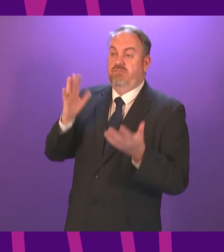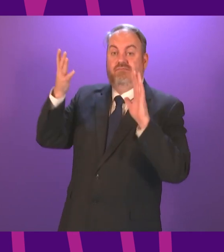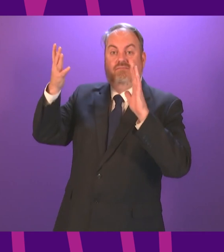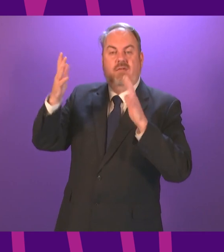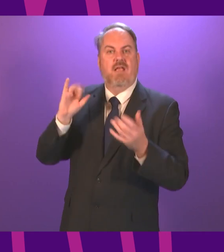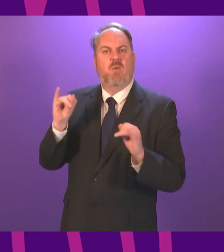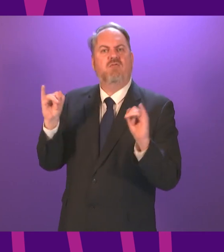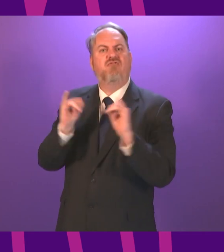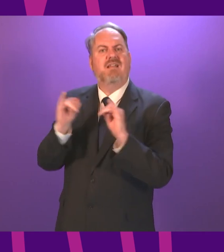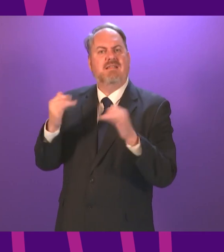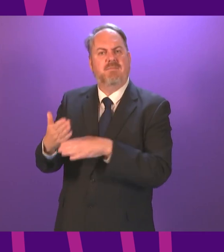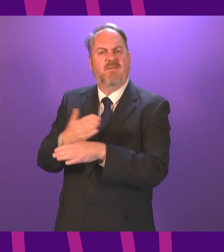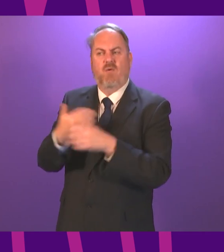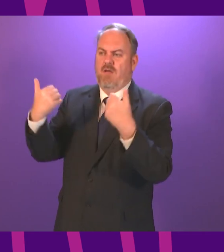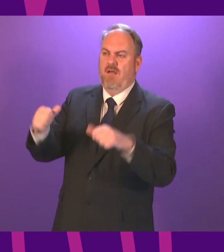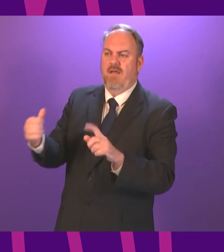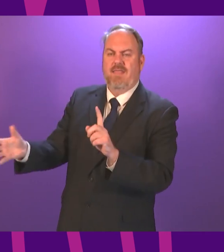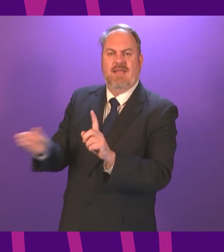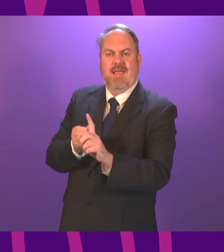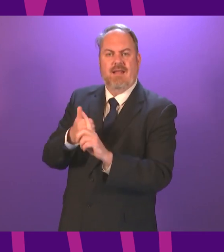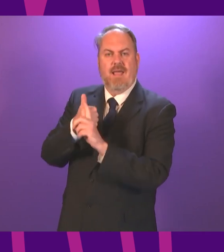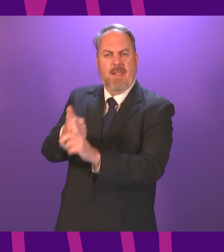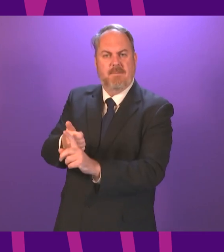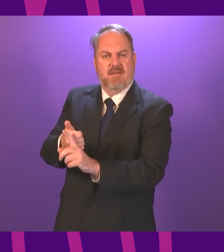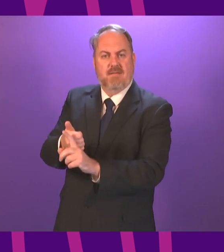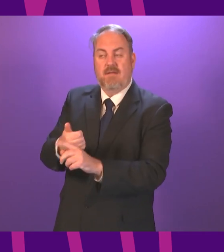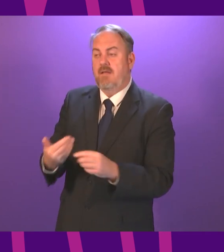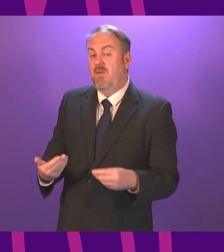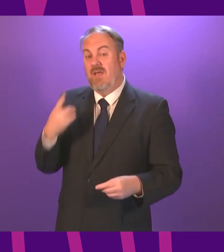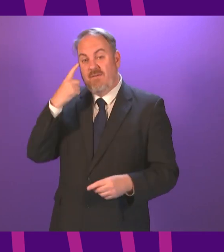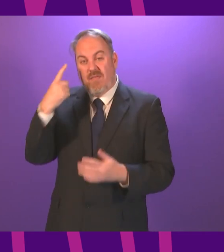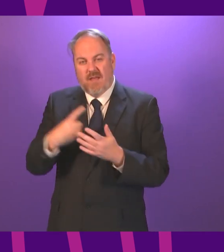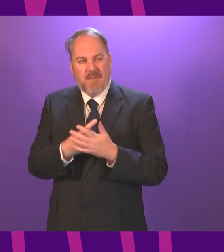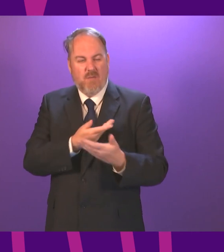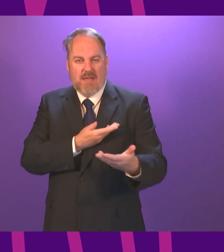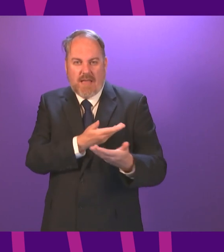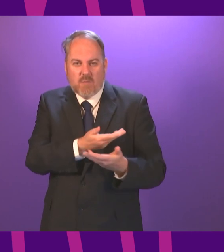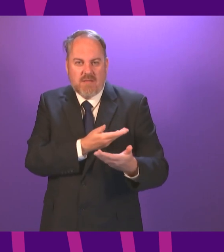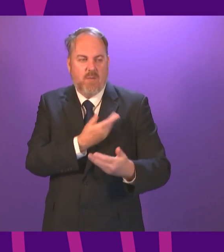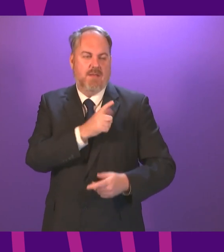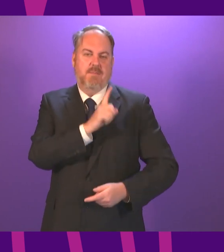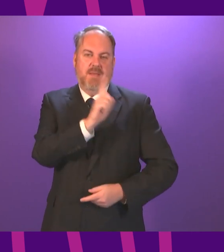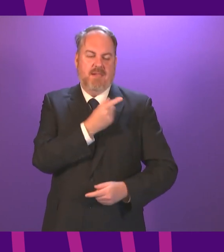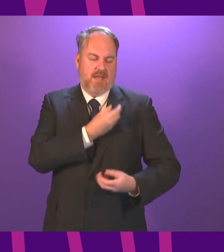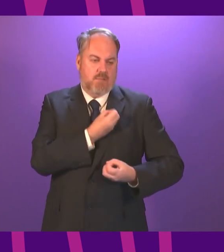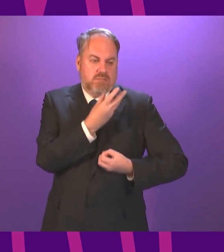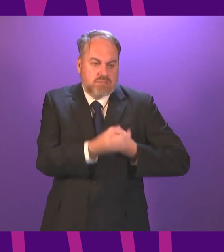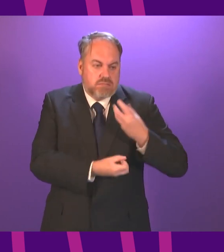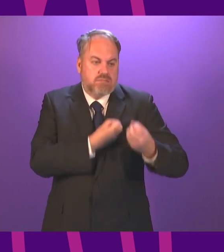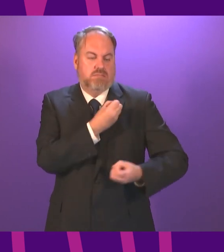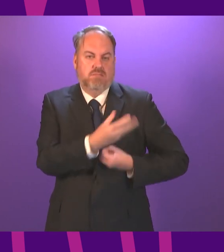expanding mental health support like talking therapies as well as CBT, exercise referral schemes and peer support.